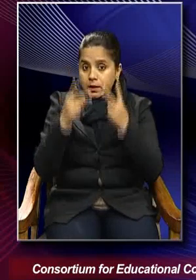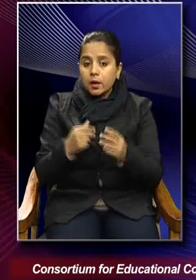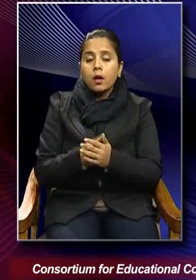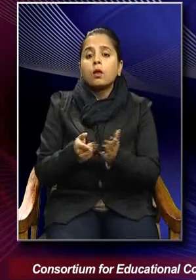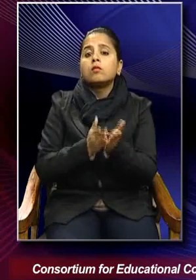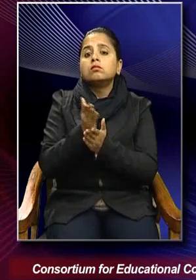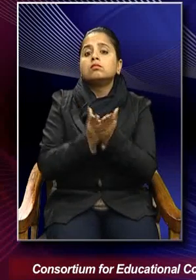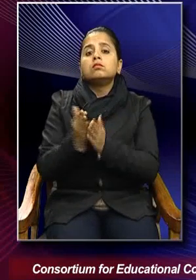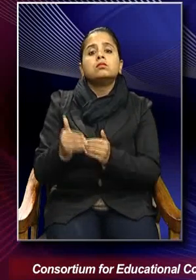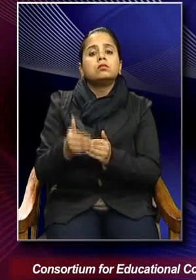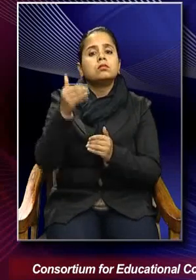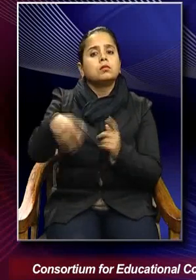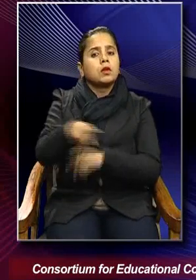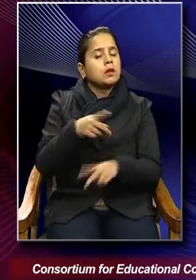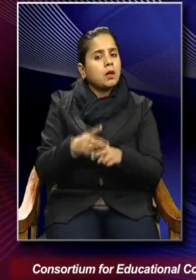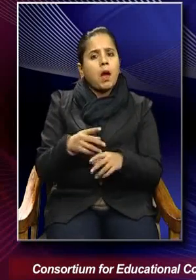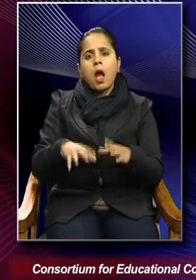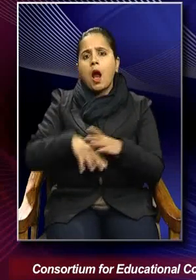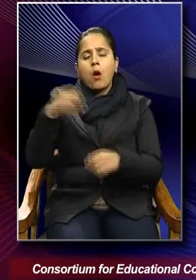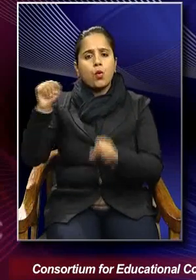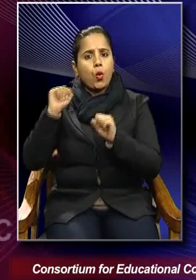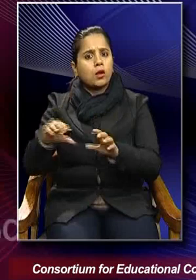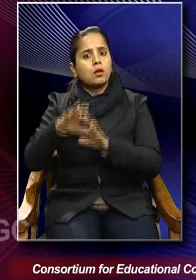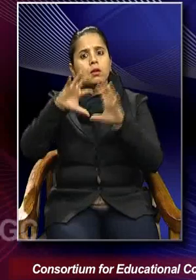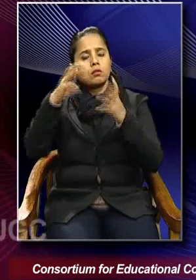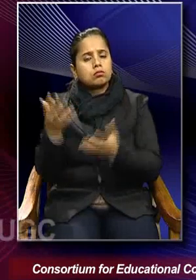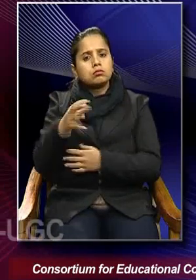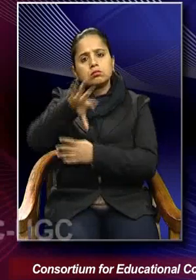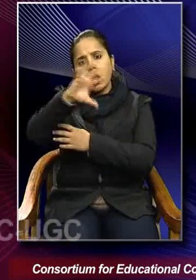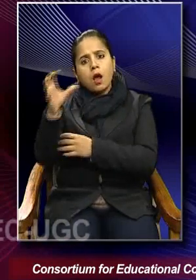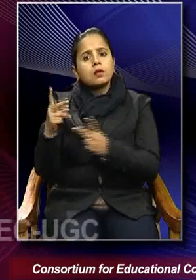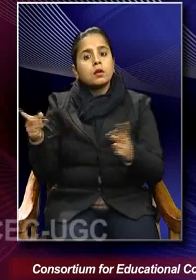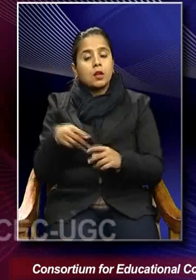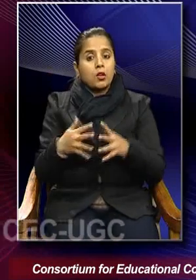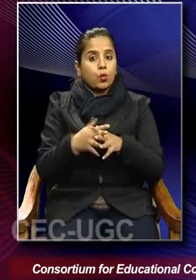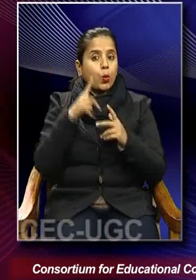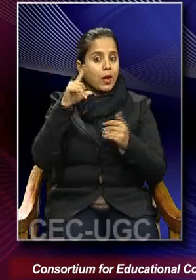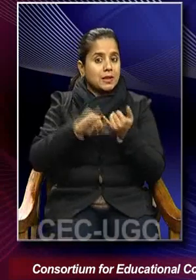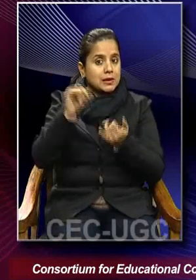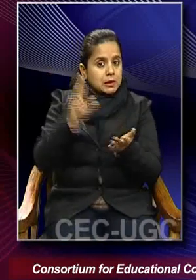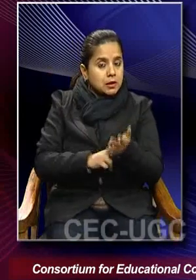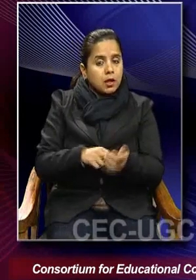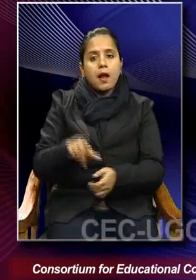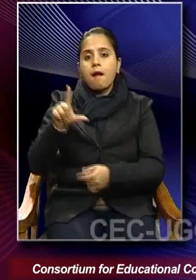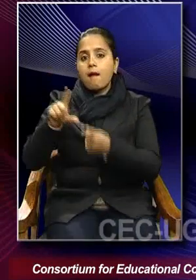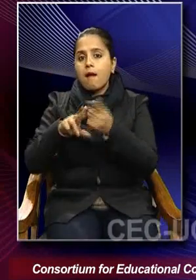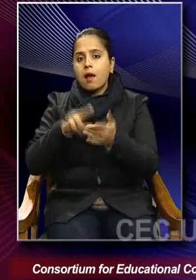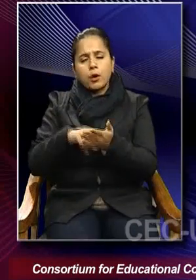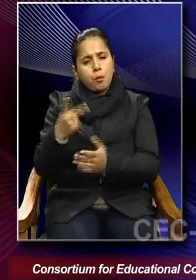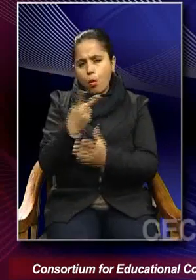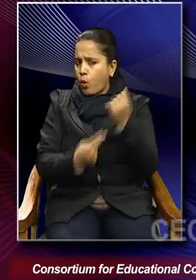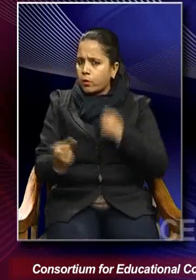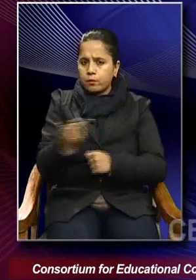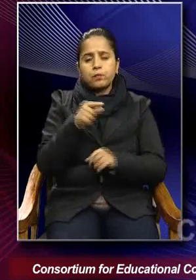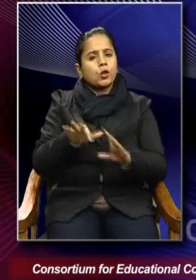that has pertinence outside their countries as well. So, Wilson and Lenin both were making